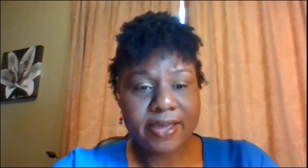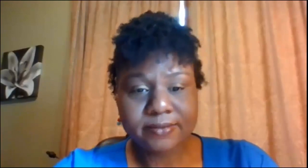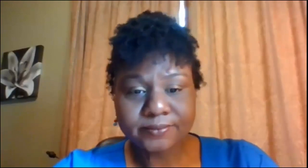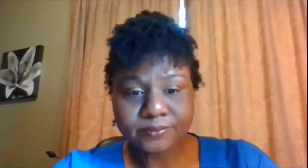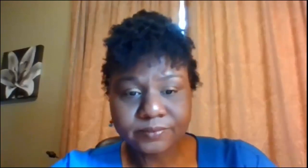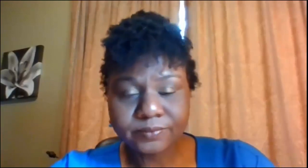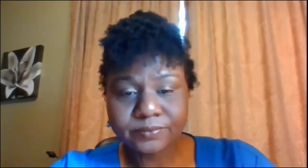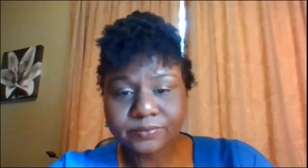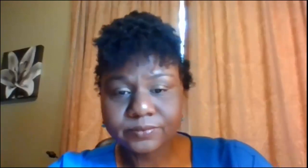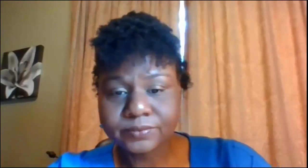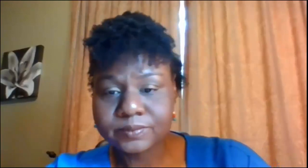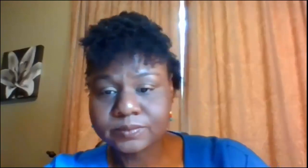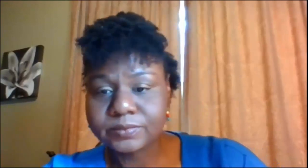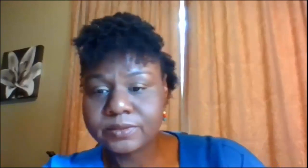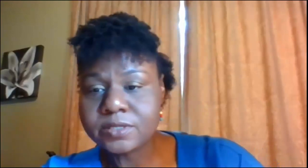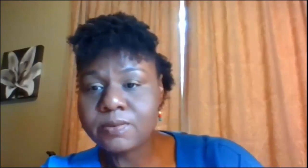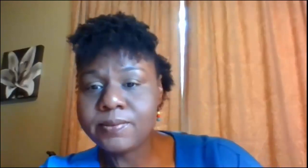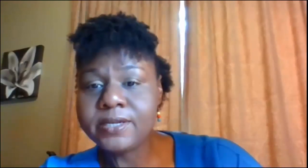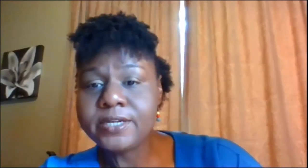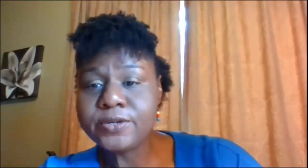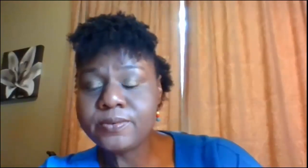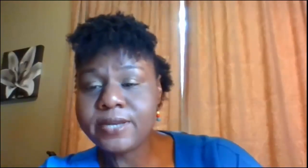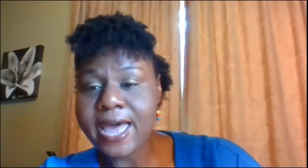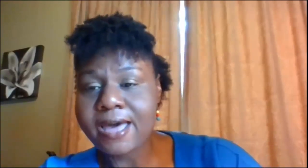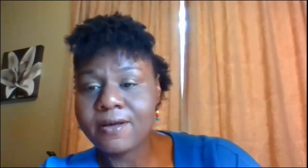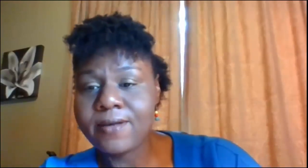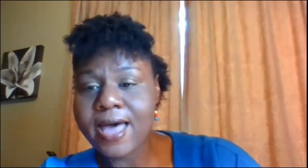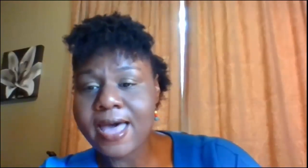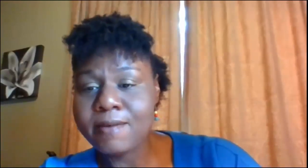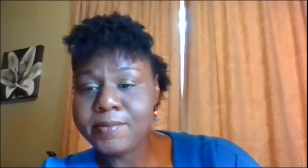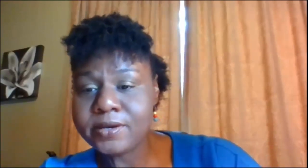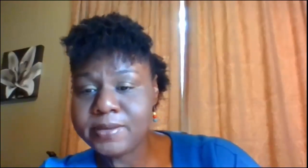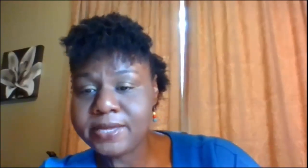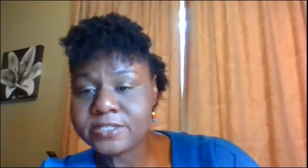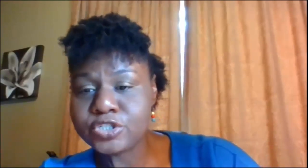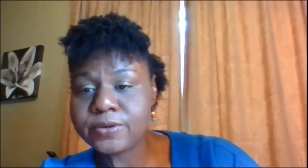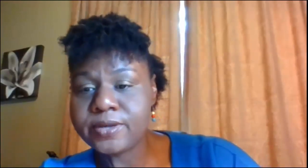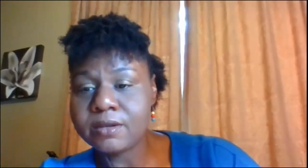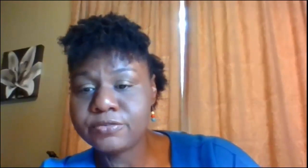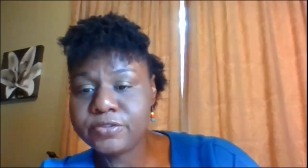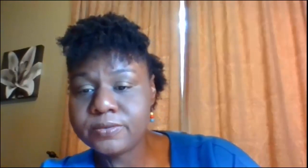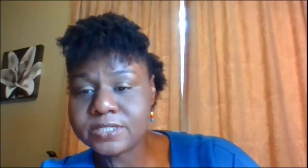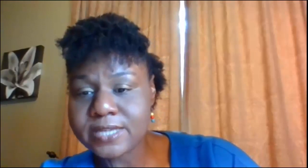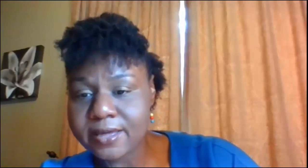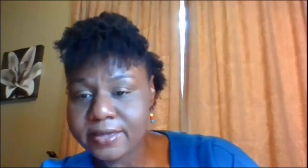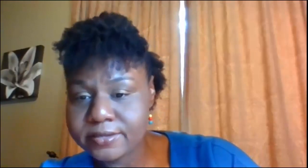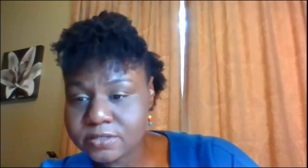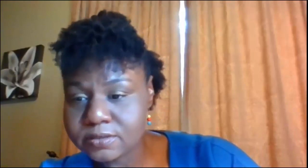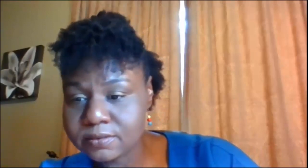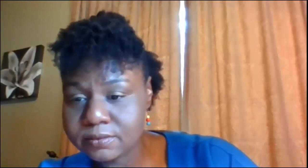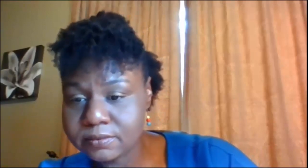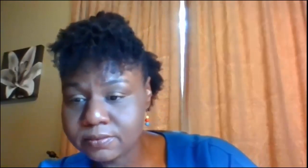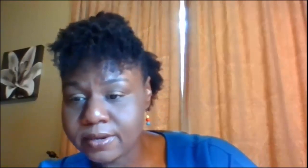so what we're gonna do now I'm gonna begin to show y'all a few signs right